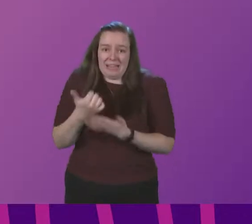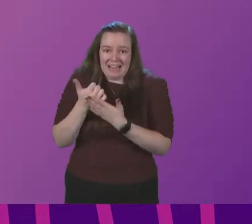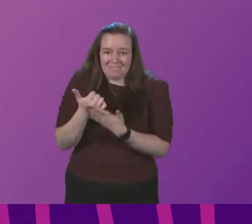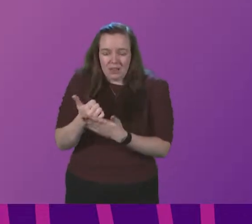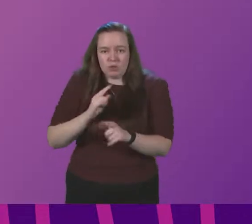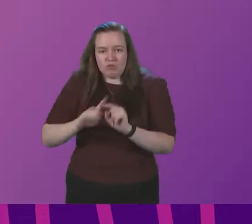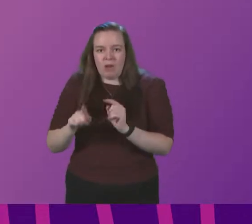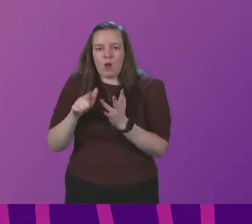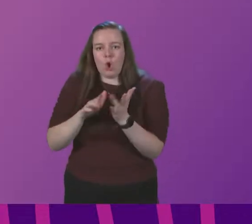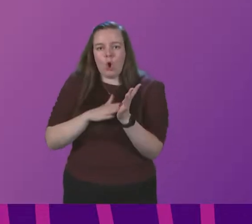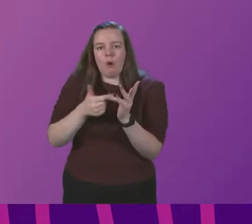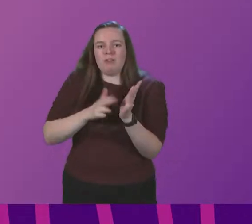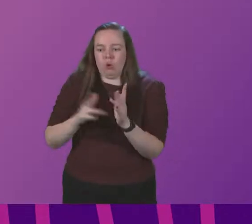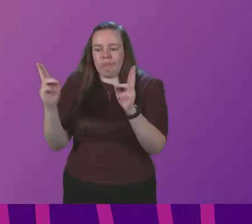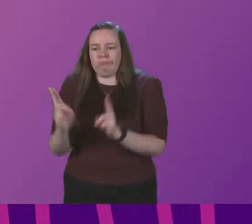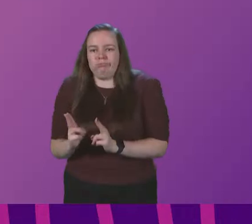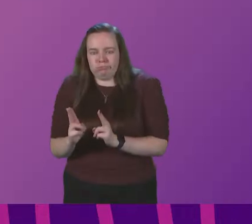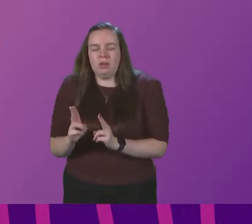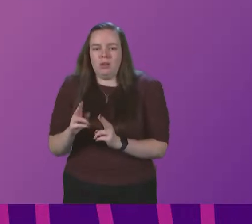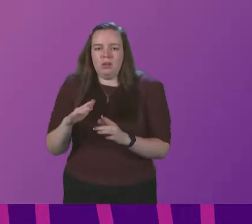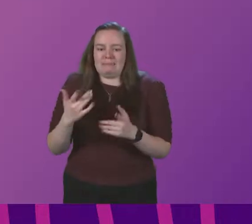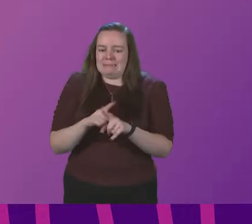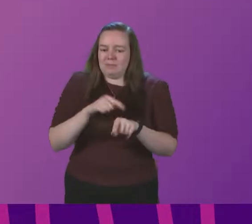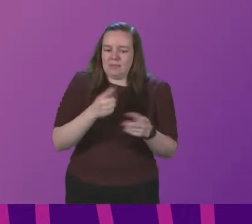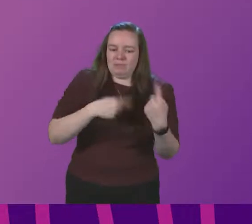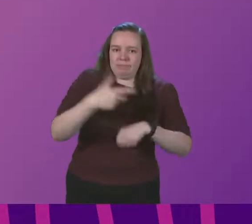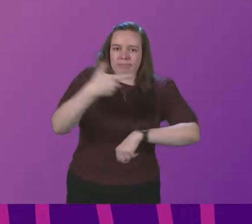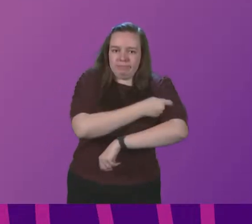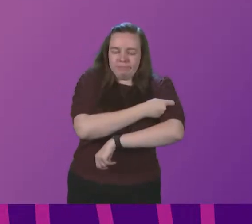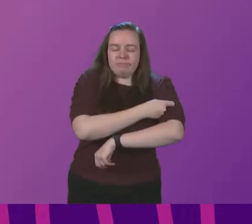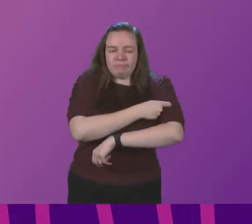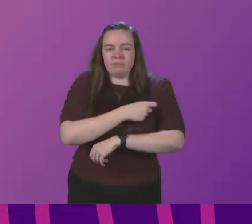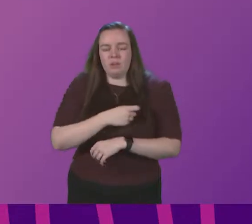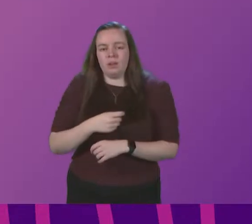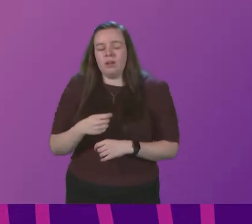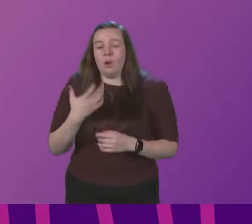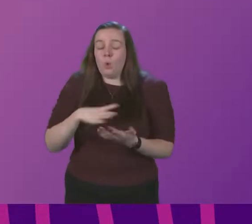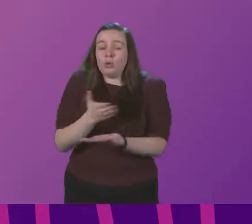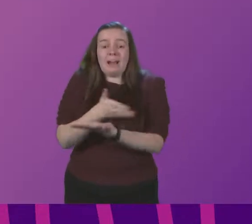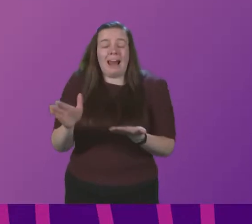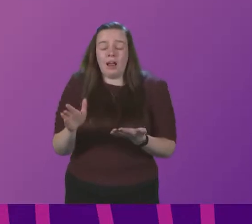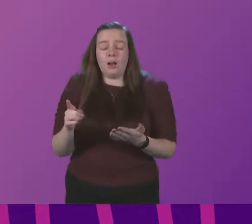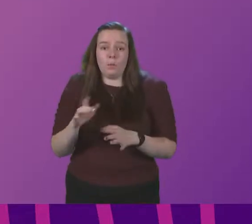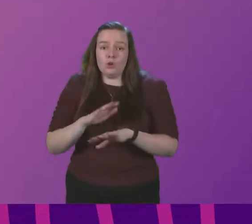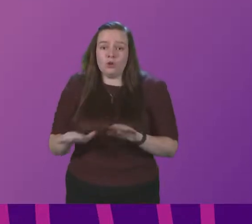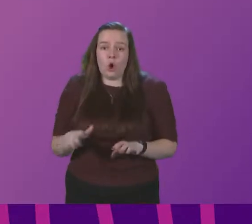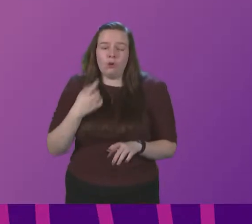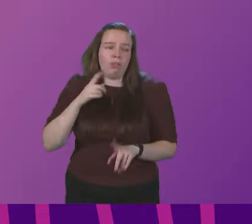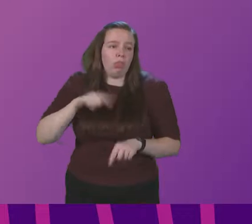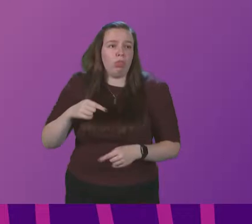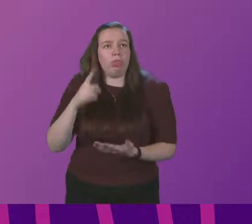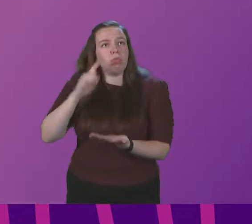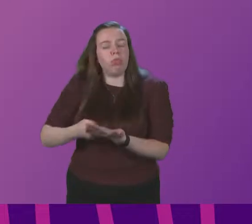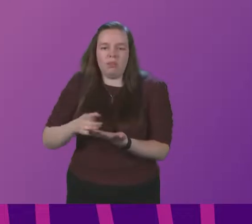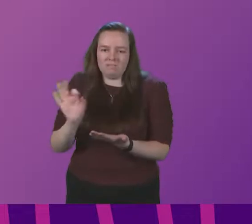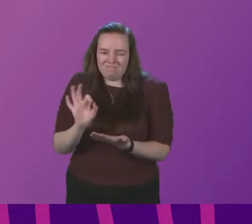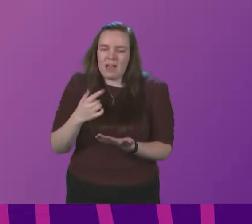Omicron down while more of us do get our boosters. And let me be clear, we do not do this lightly. I know how